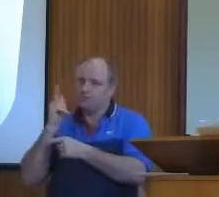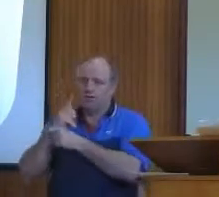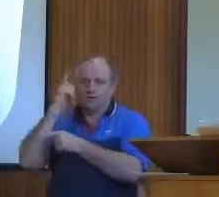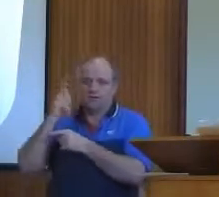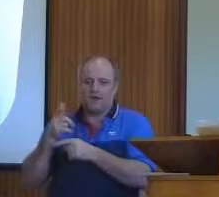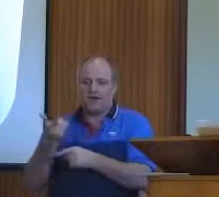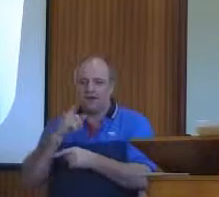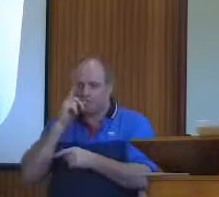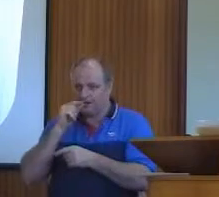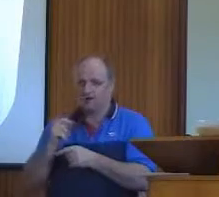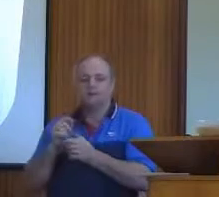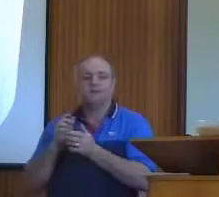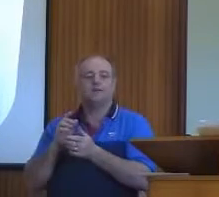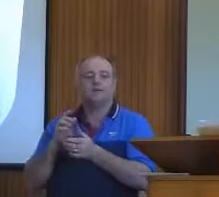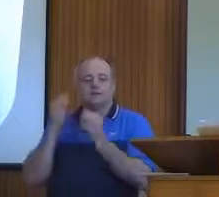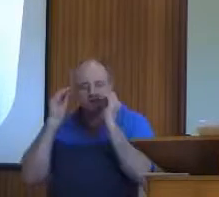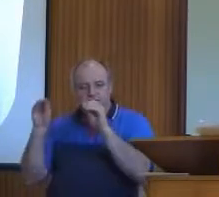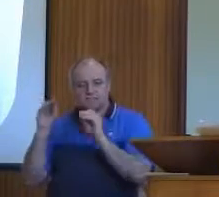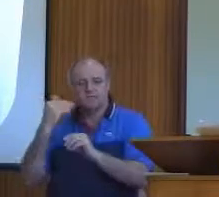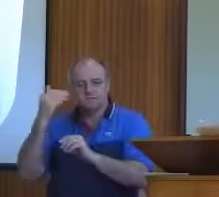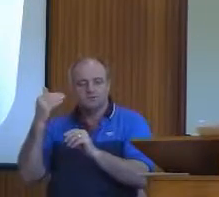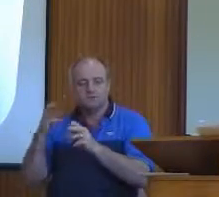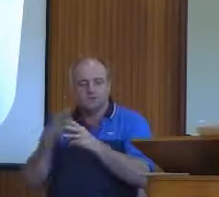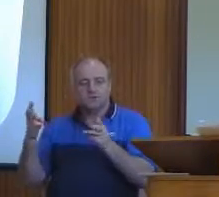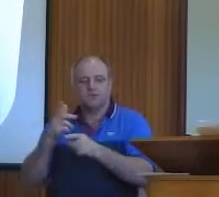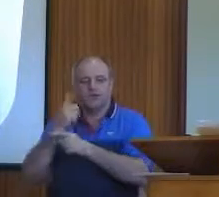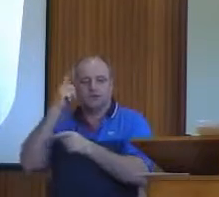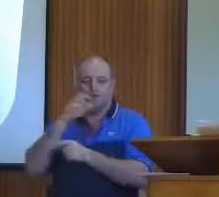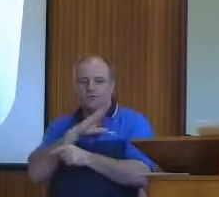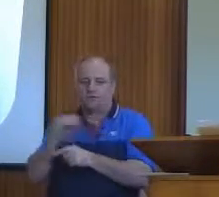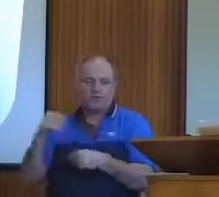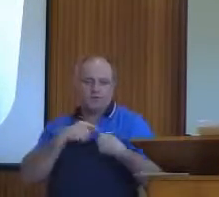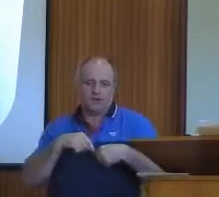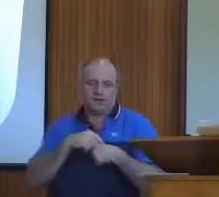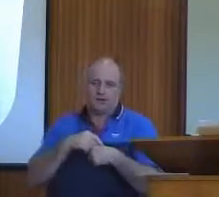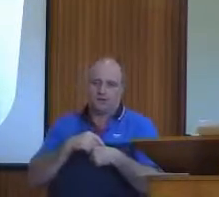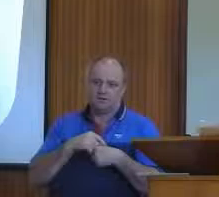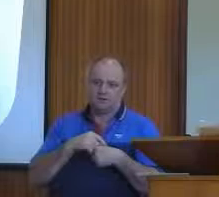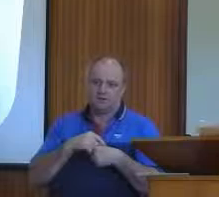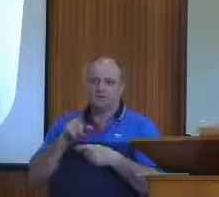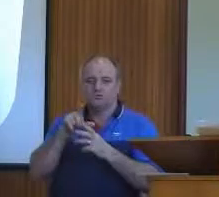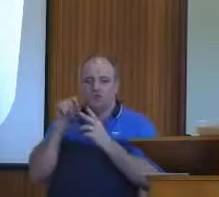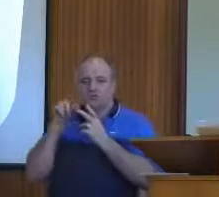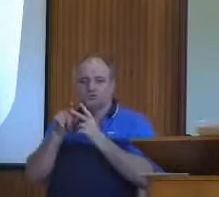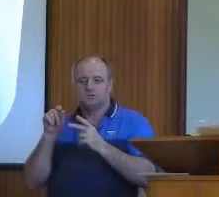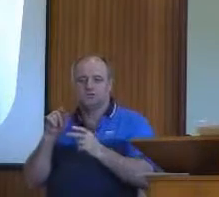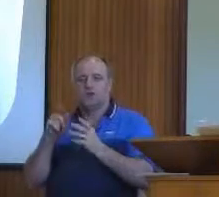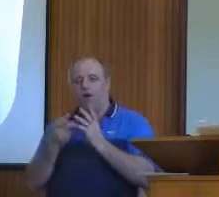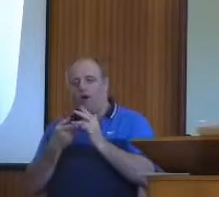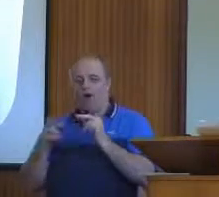And many other wonderful things too. They show that you are chosen of God. Now, why did